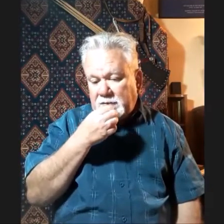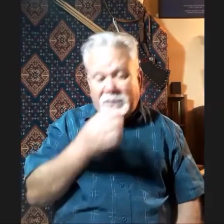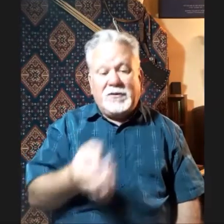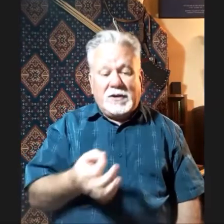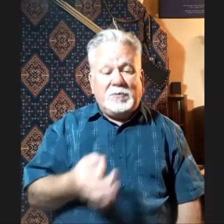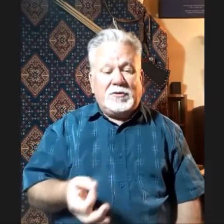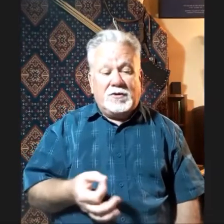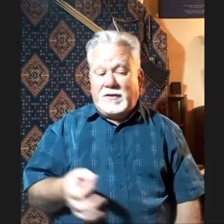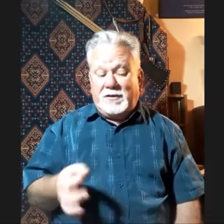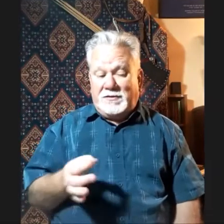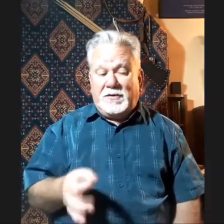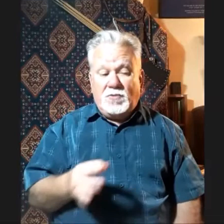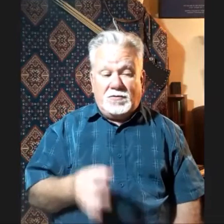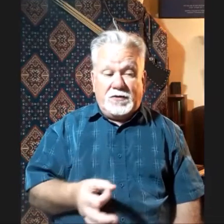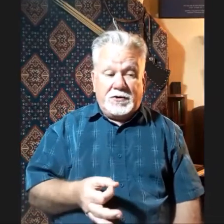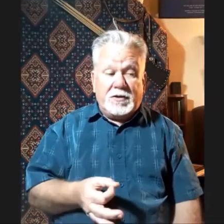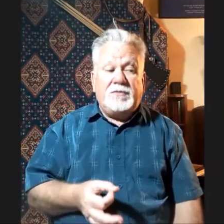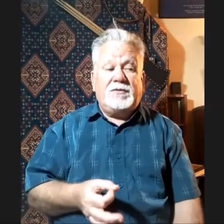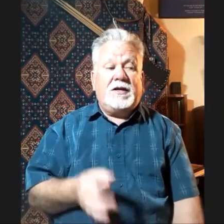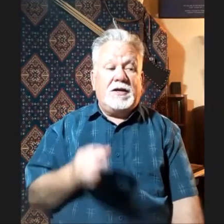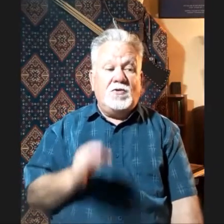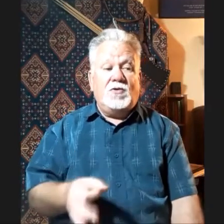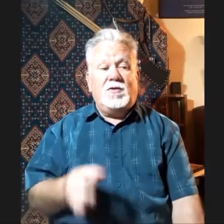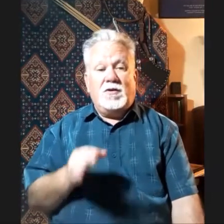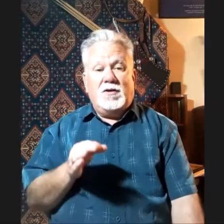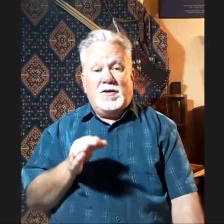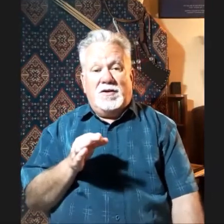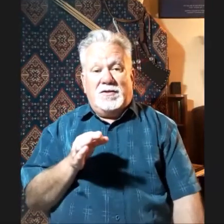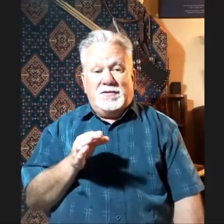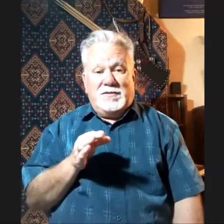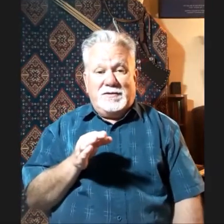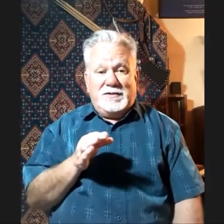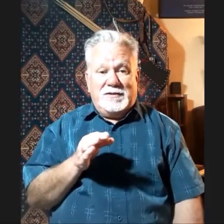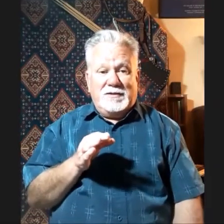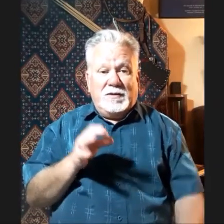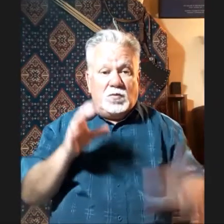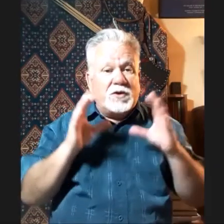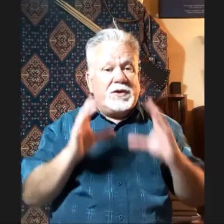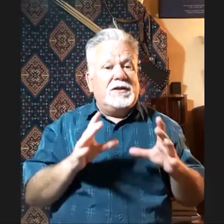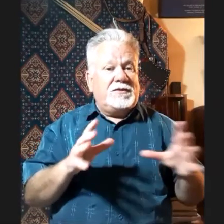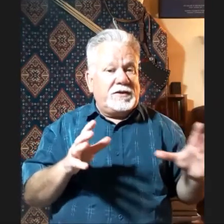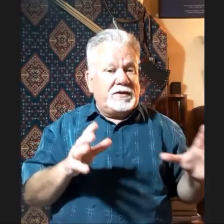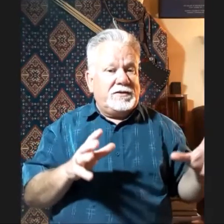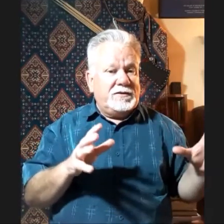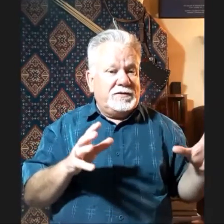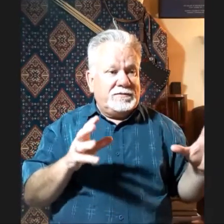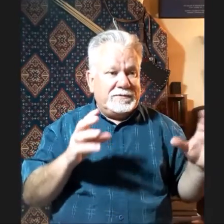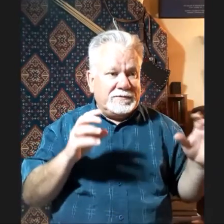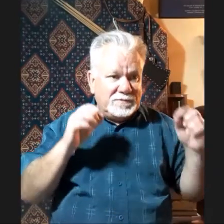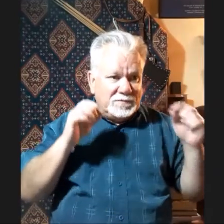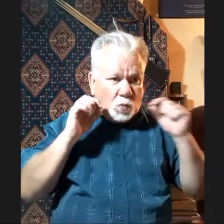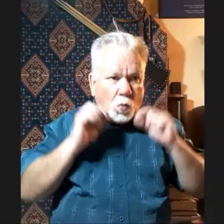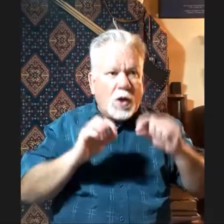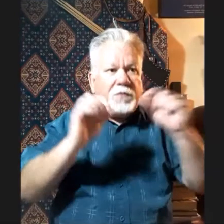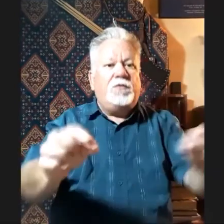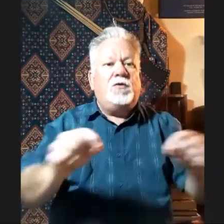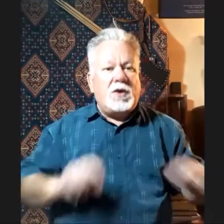Definitely, we've got to say these are not photographs, they are not realistic, one for one